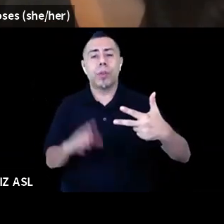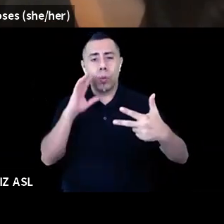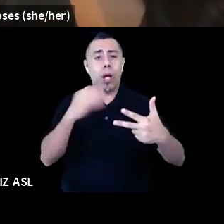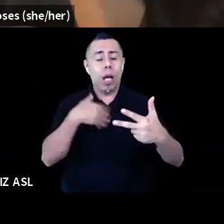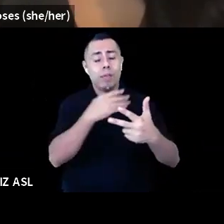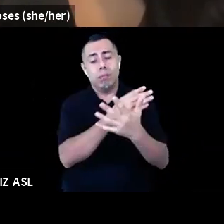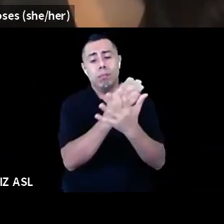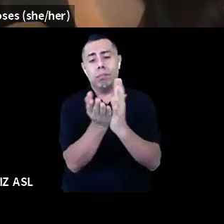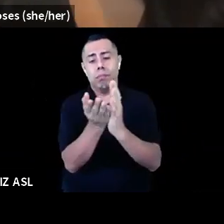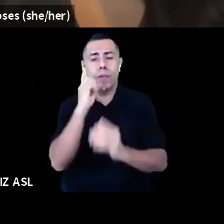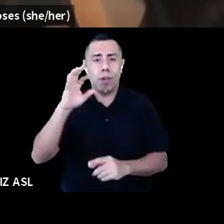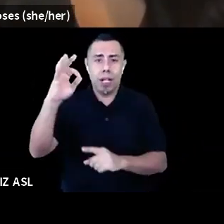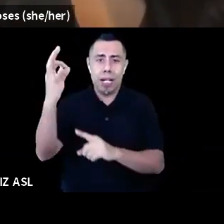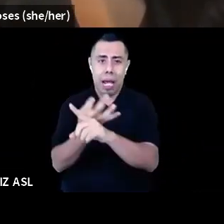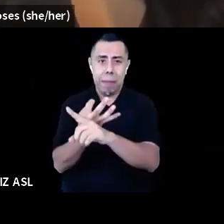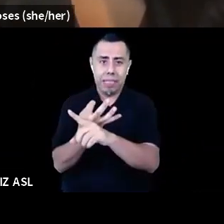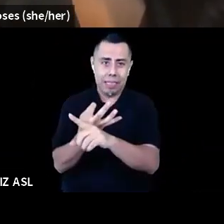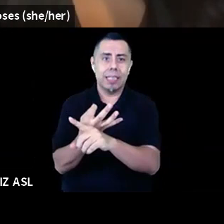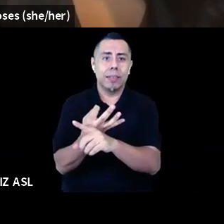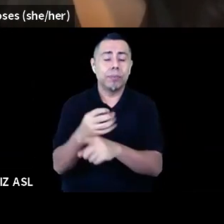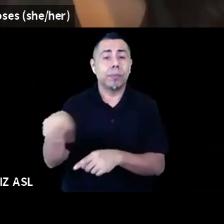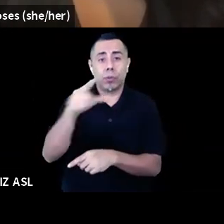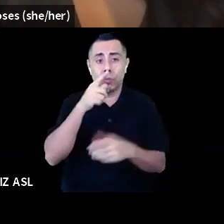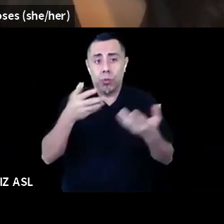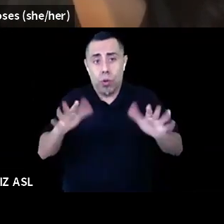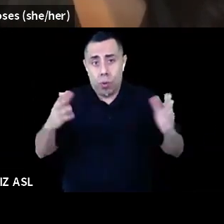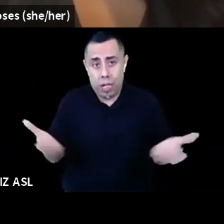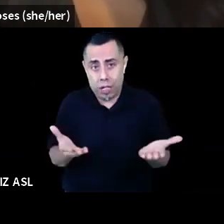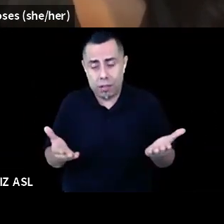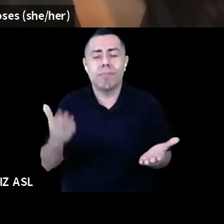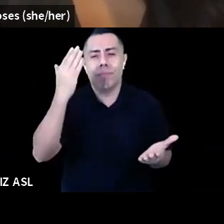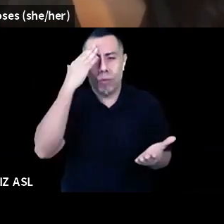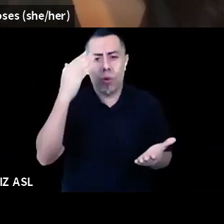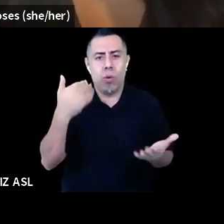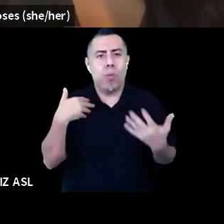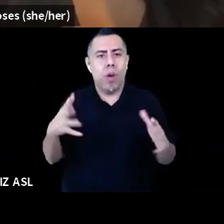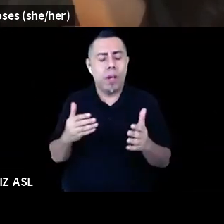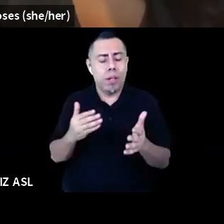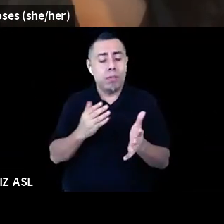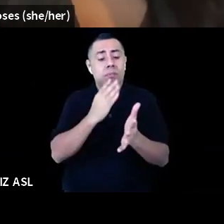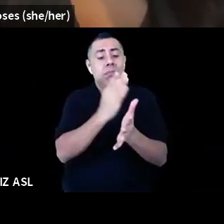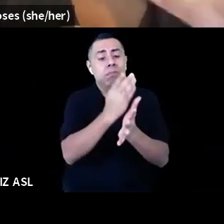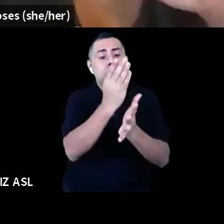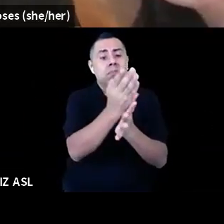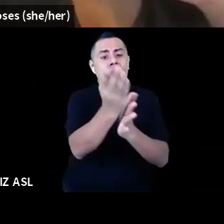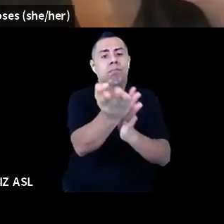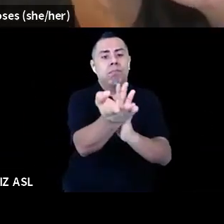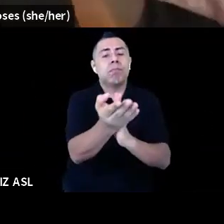call already know, the calls are intentionally spaced out so that everyone has the ability to opt in and opt out as their personal bandwidth